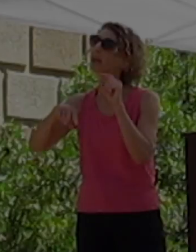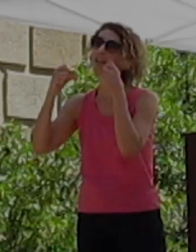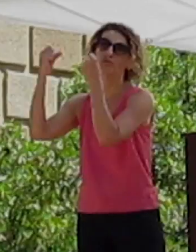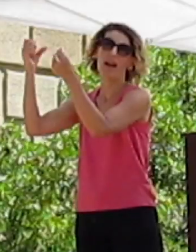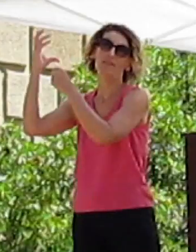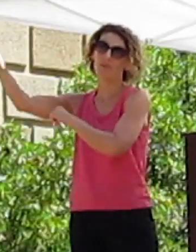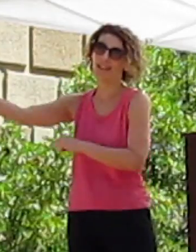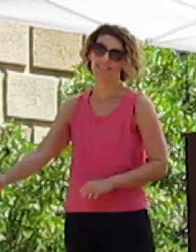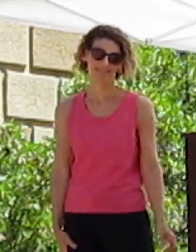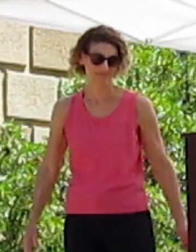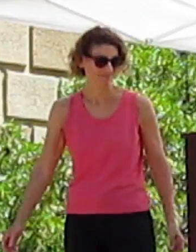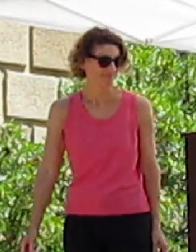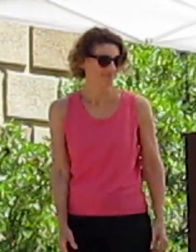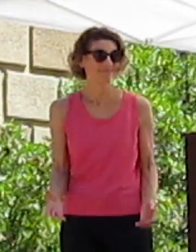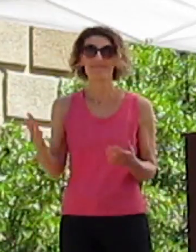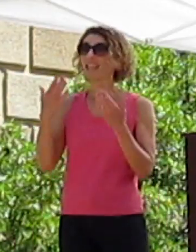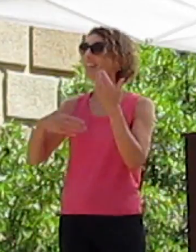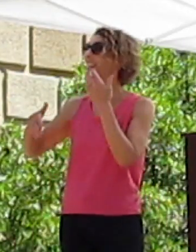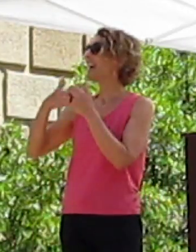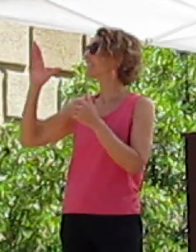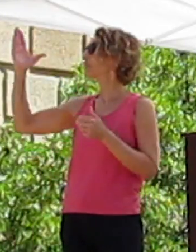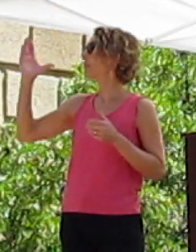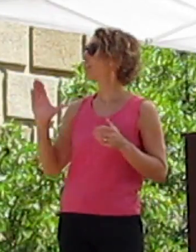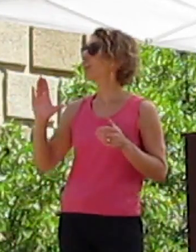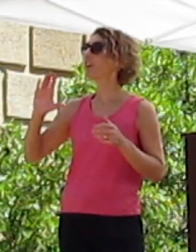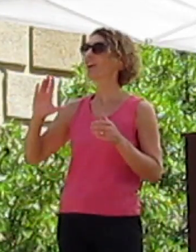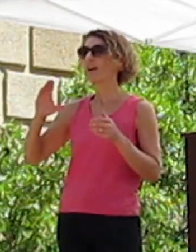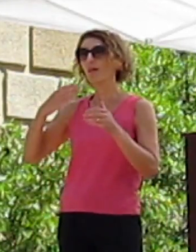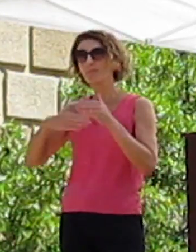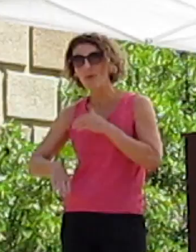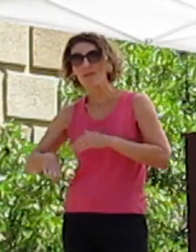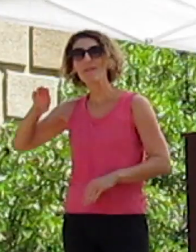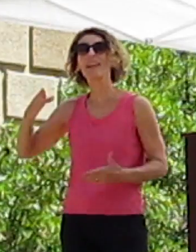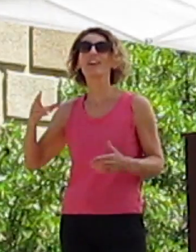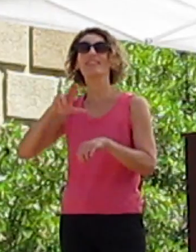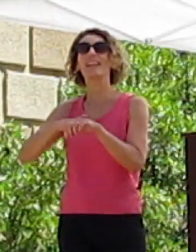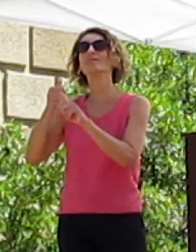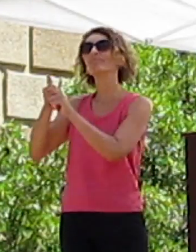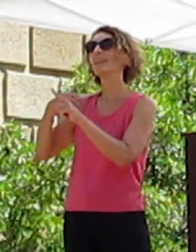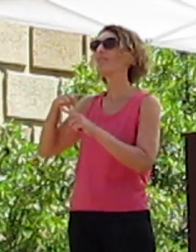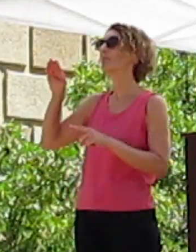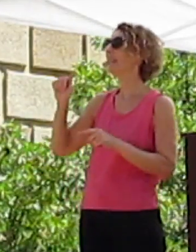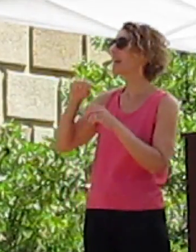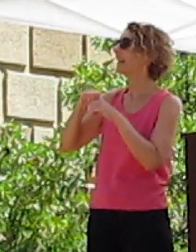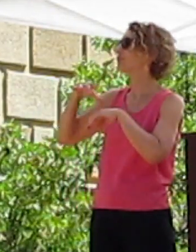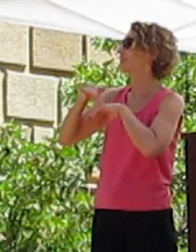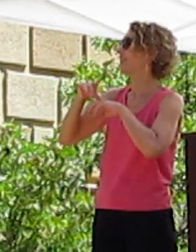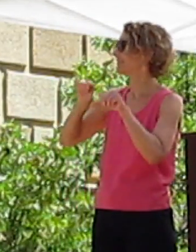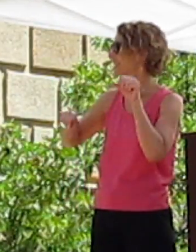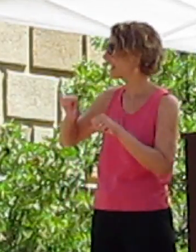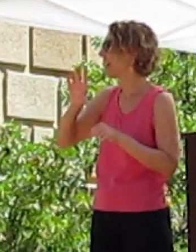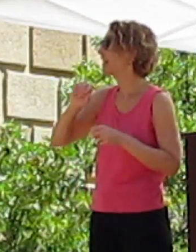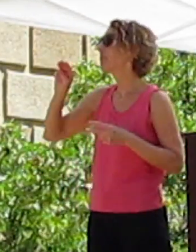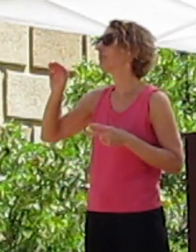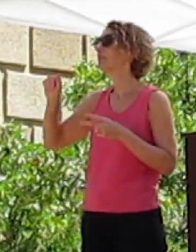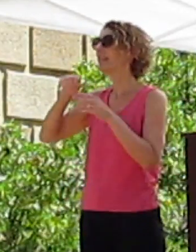Our next speaker is a Phoenix native. She has her bachelor's in geological sciences and her